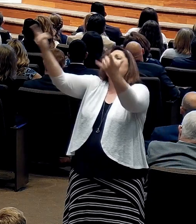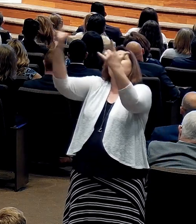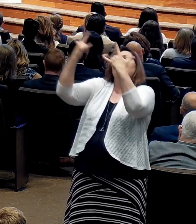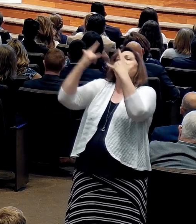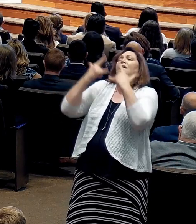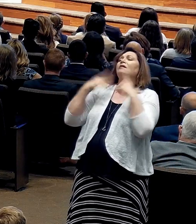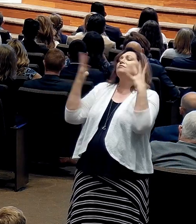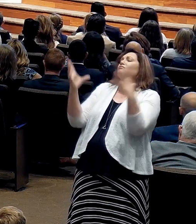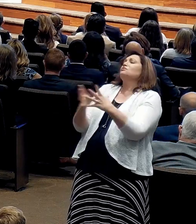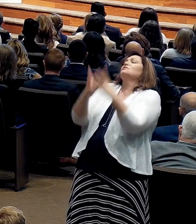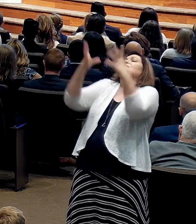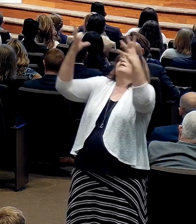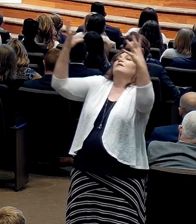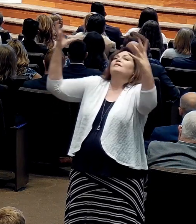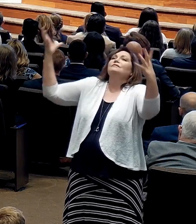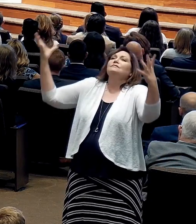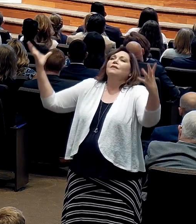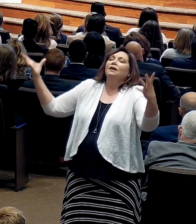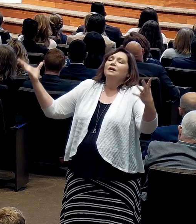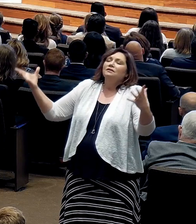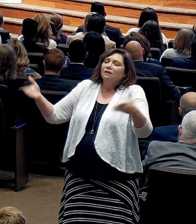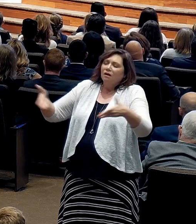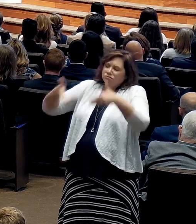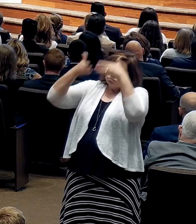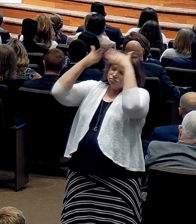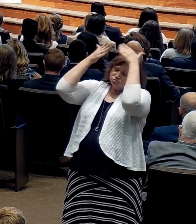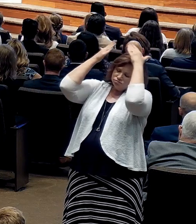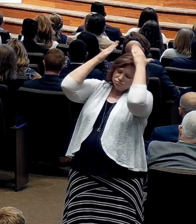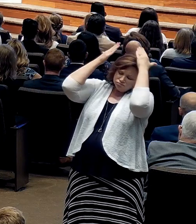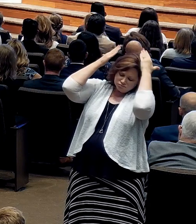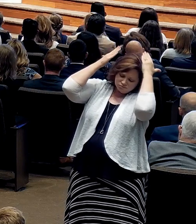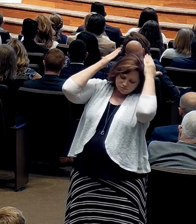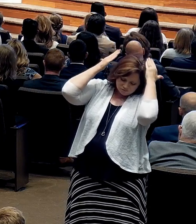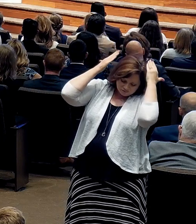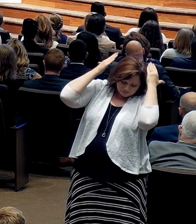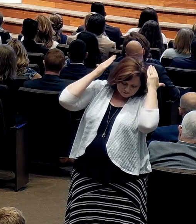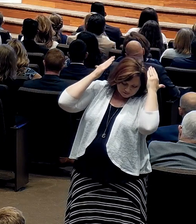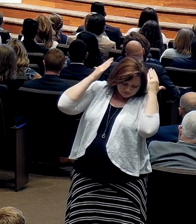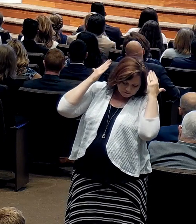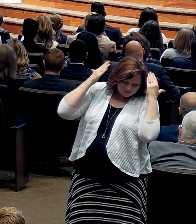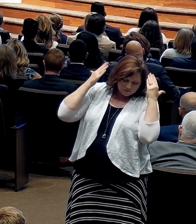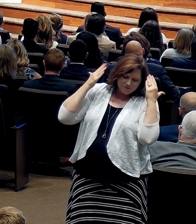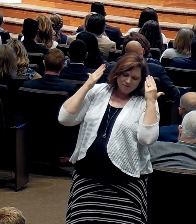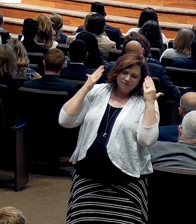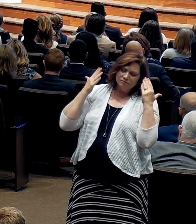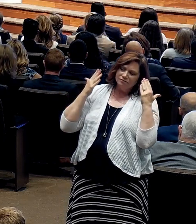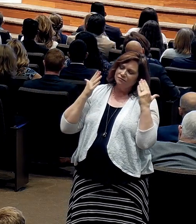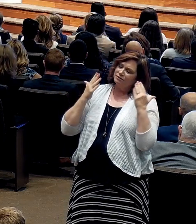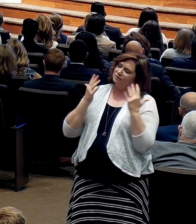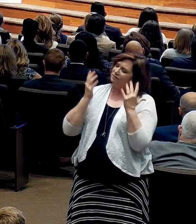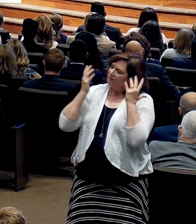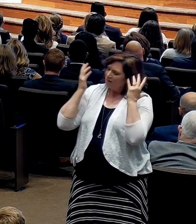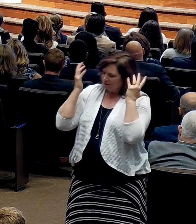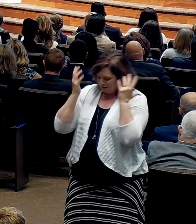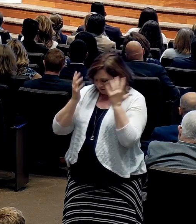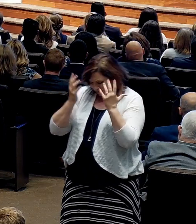Overwhelmed, I am overwhelmed, forever I will sing,